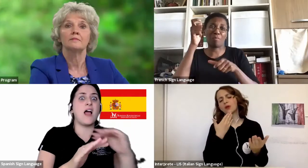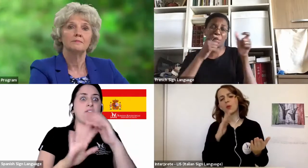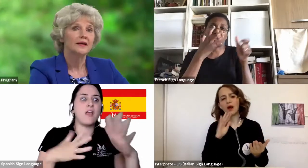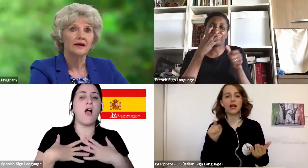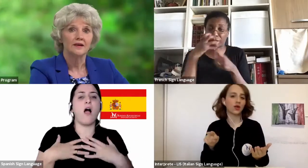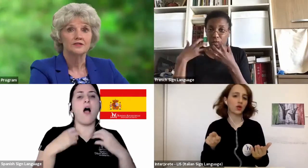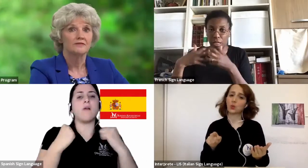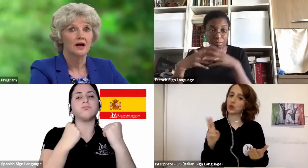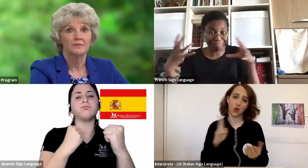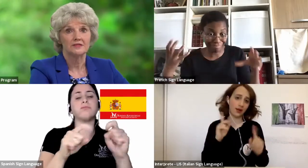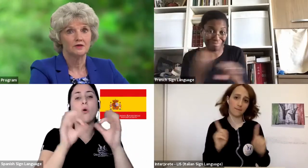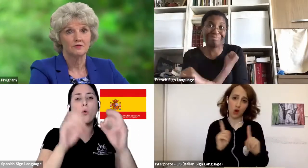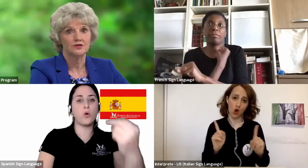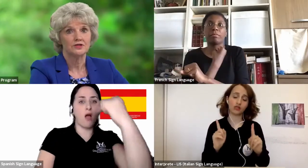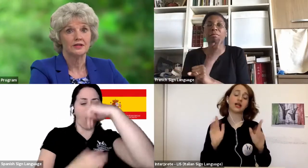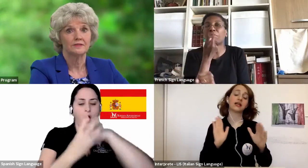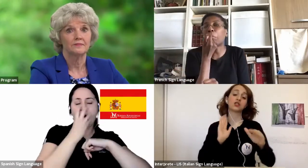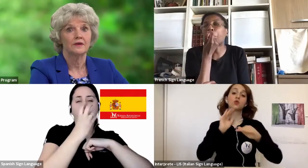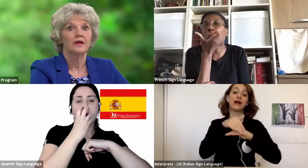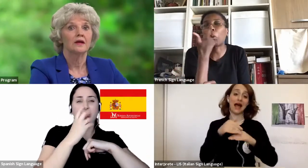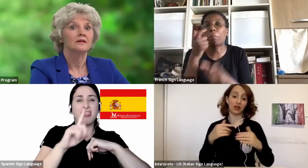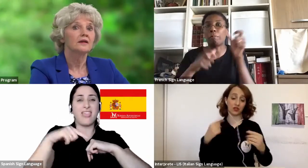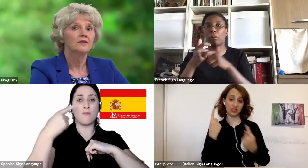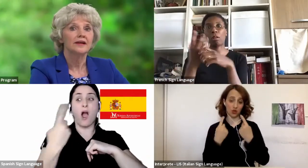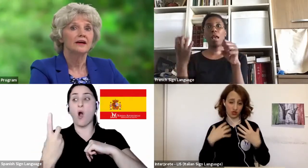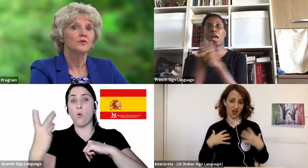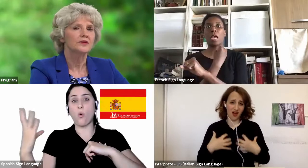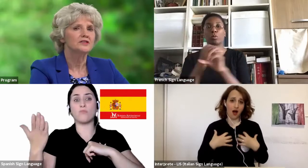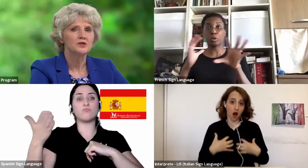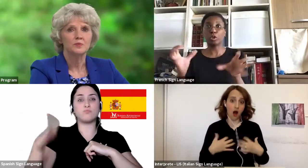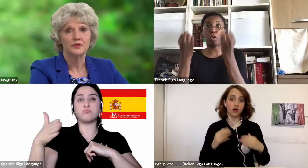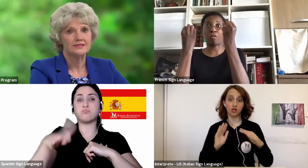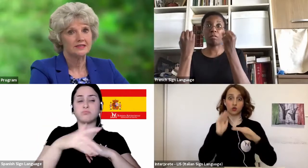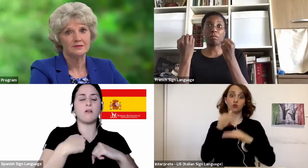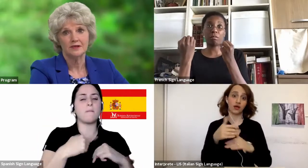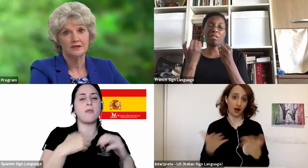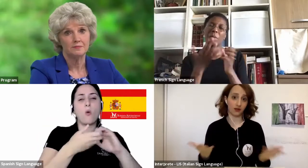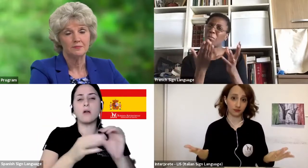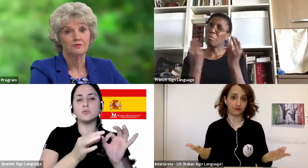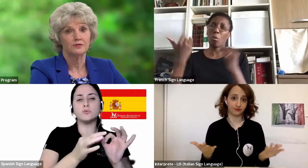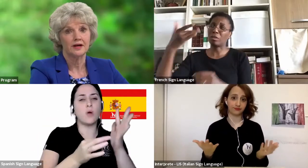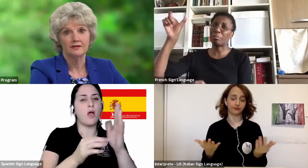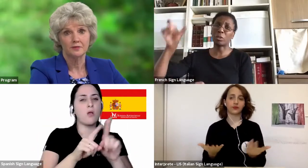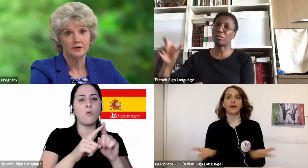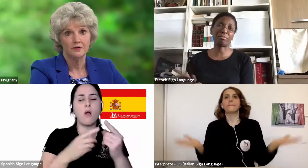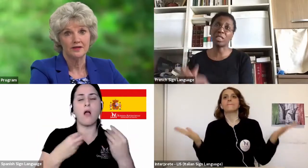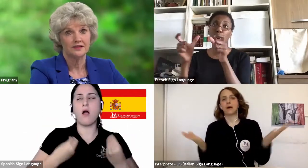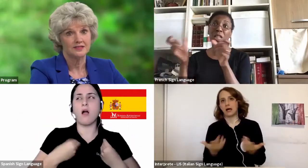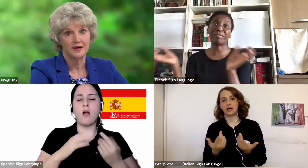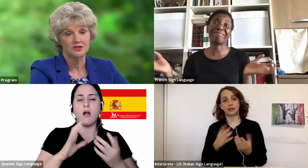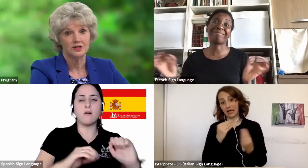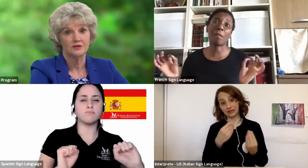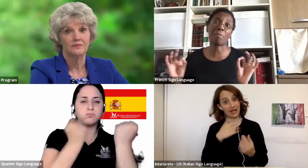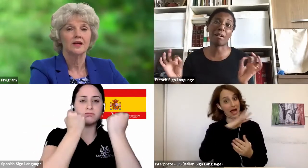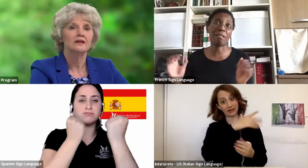But many others have not been so fortunate. Not only have more than 2.6 million people died from COVID